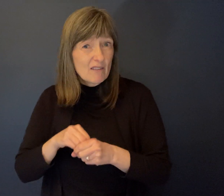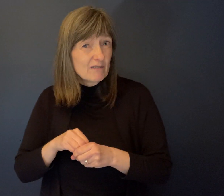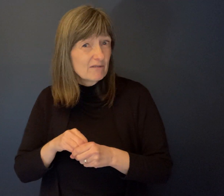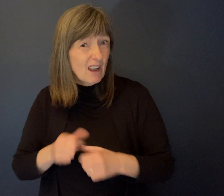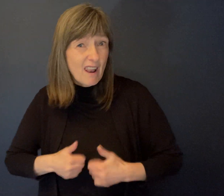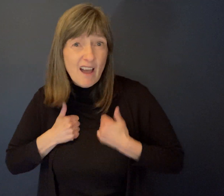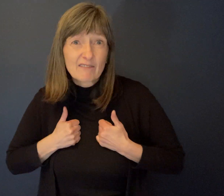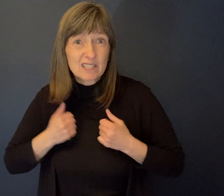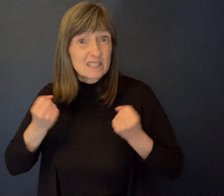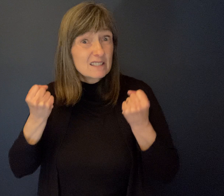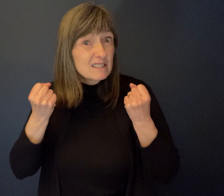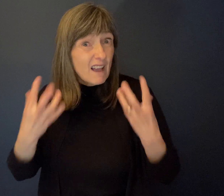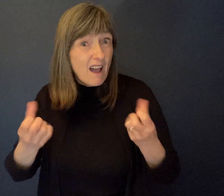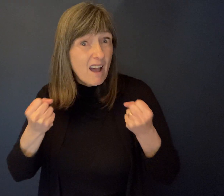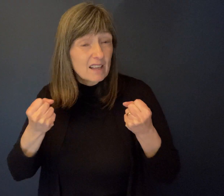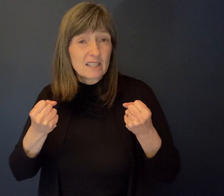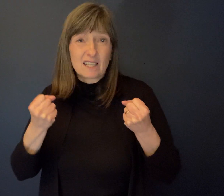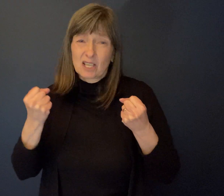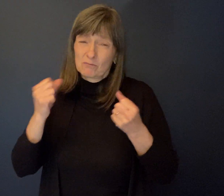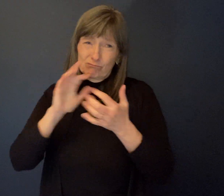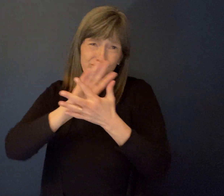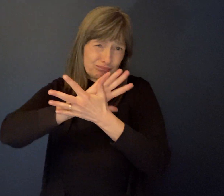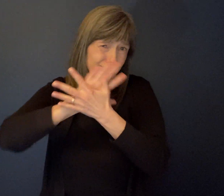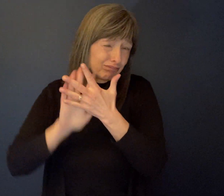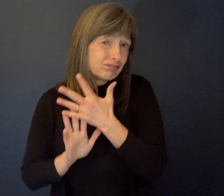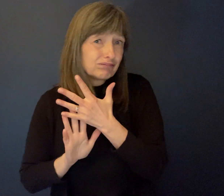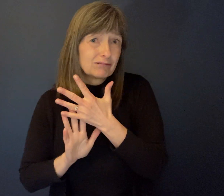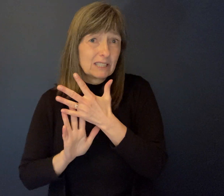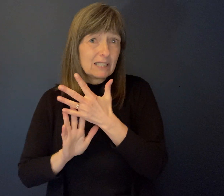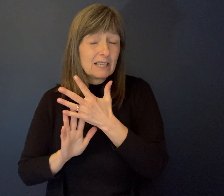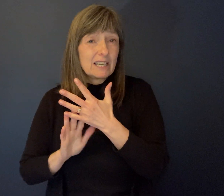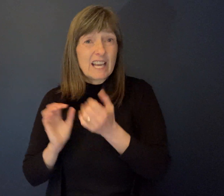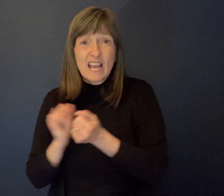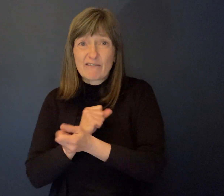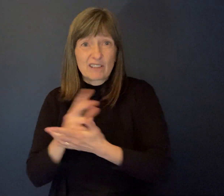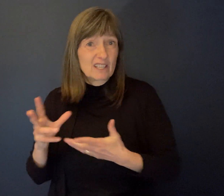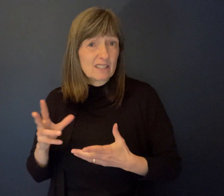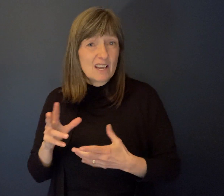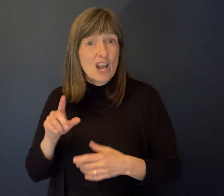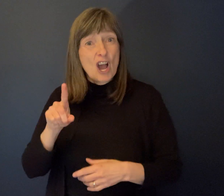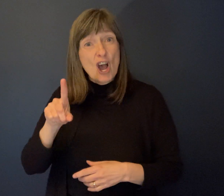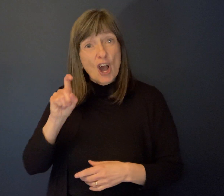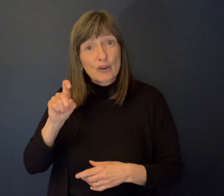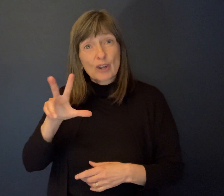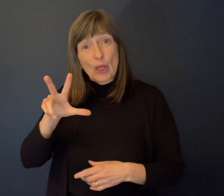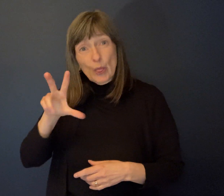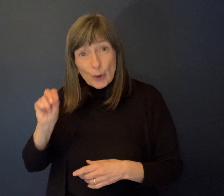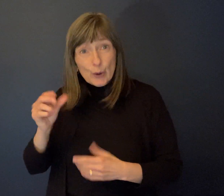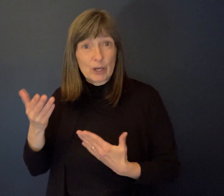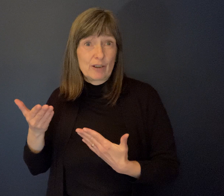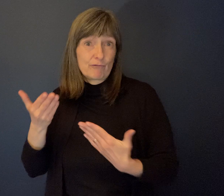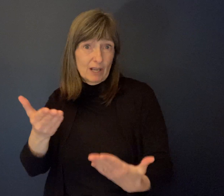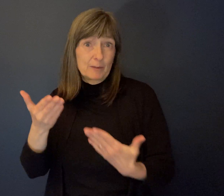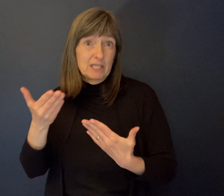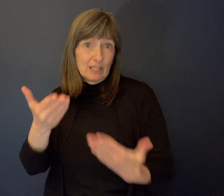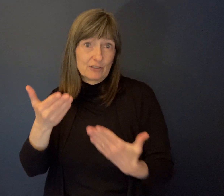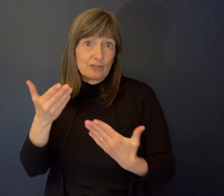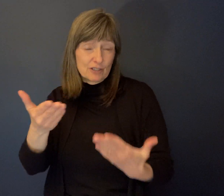I mean, it just covered so many aspects of an individual's life. 130 recommendations as to how things needed